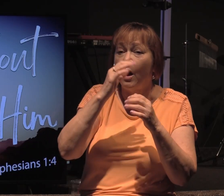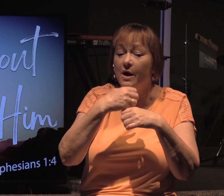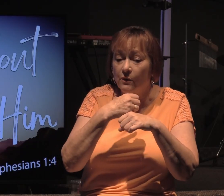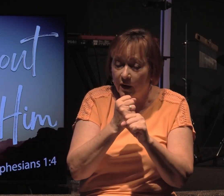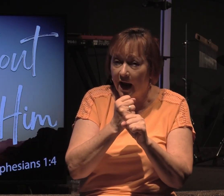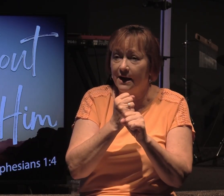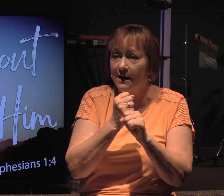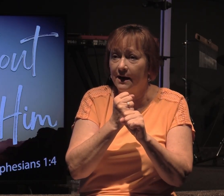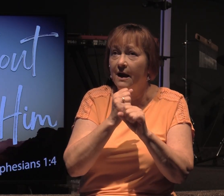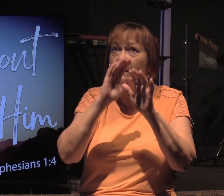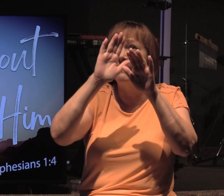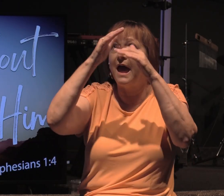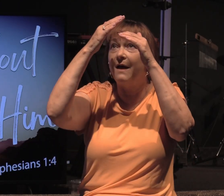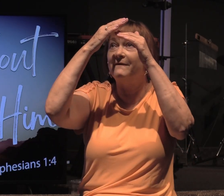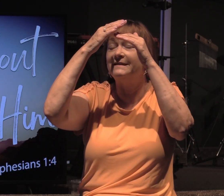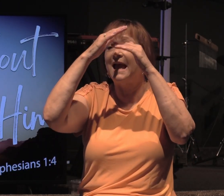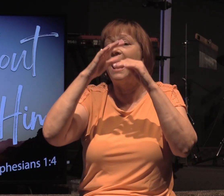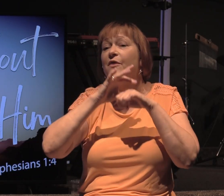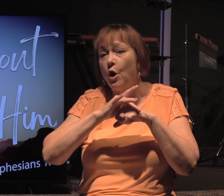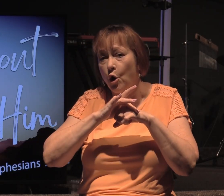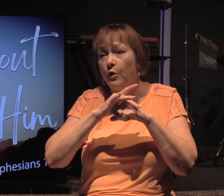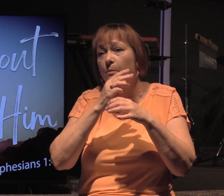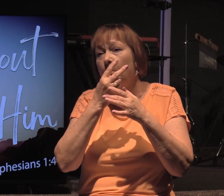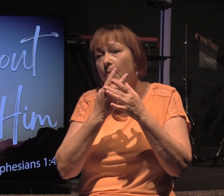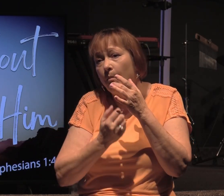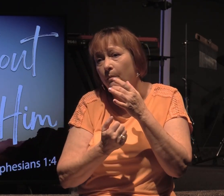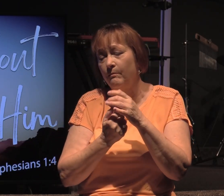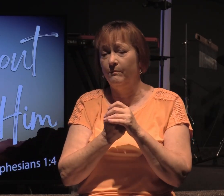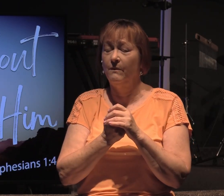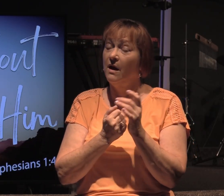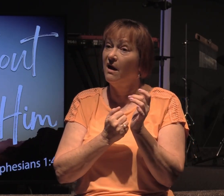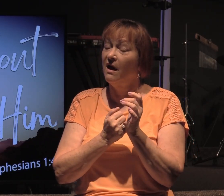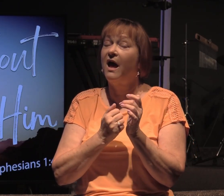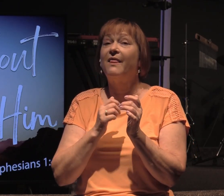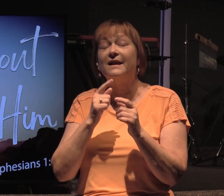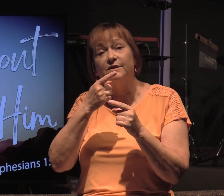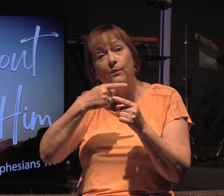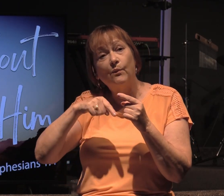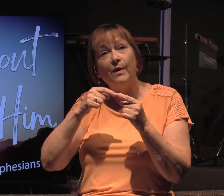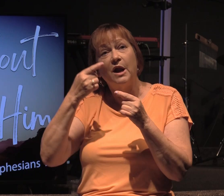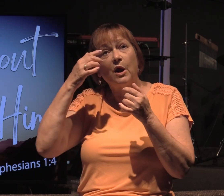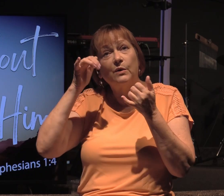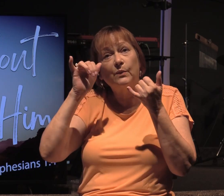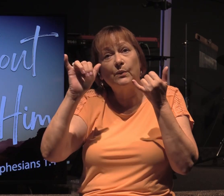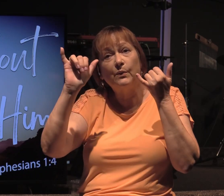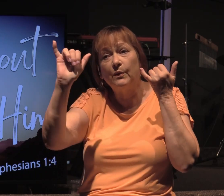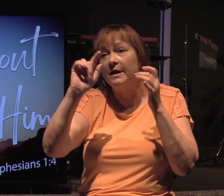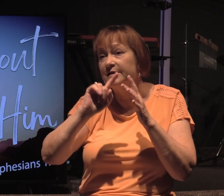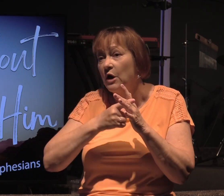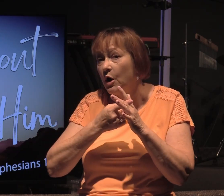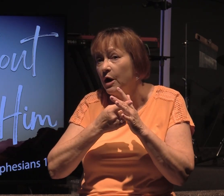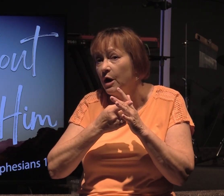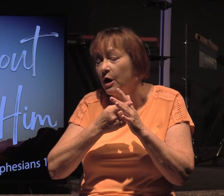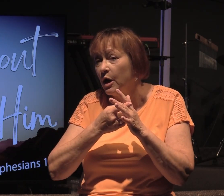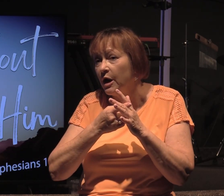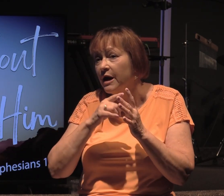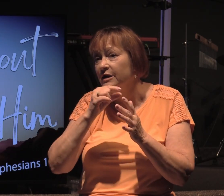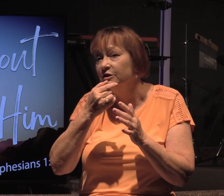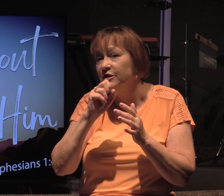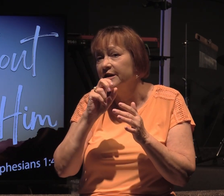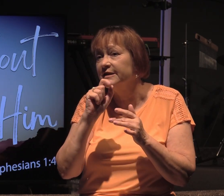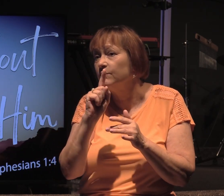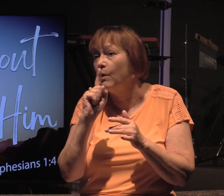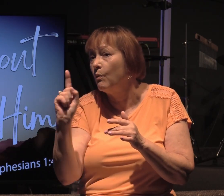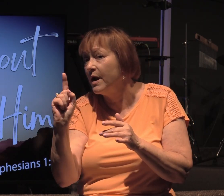created the heavens and the earth. Oh, that's when eternity started. In Genesis 1